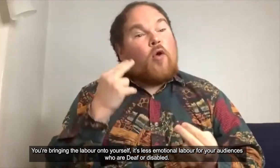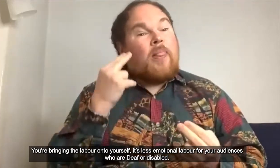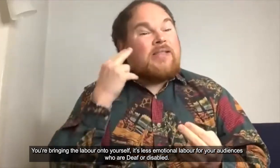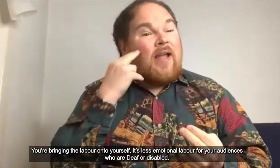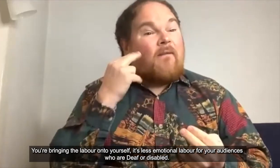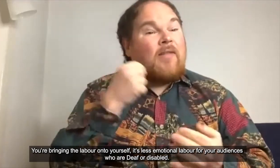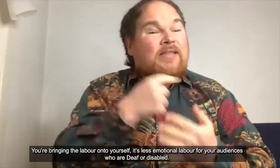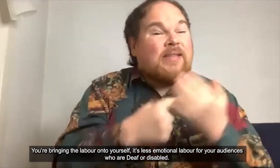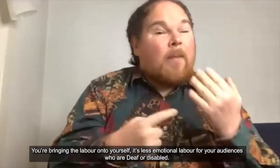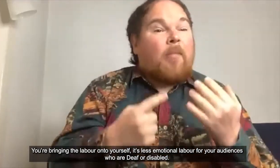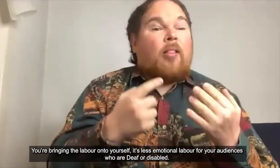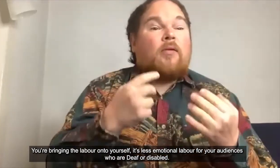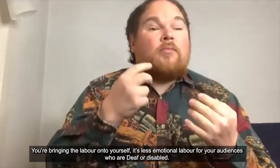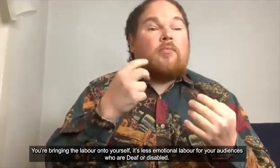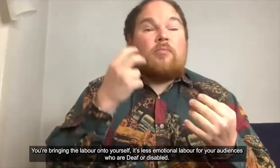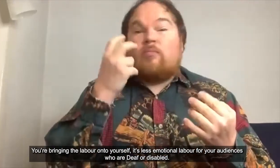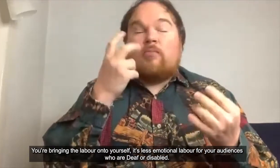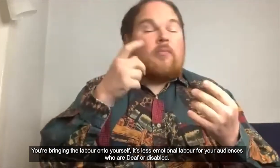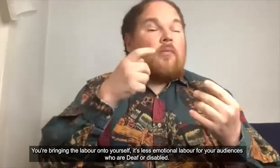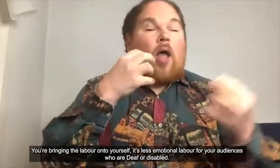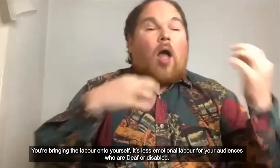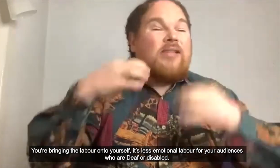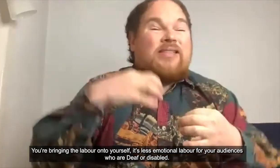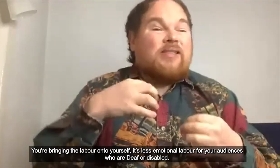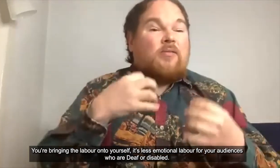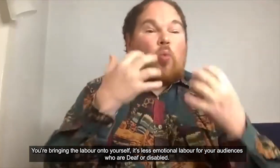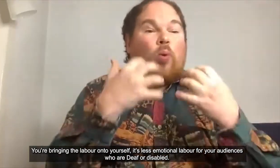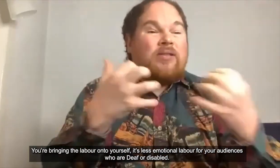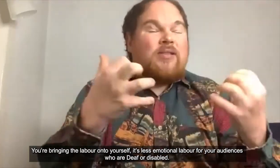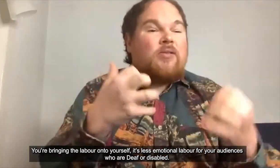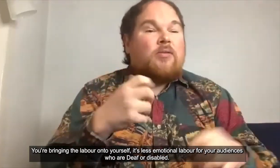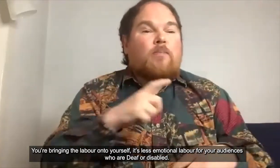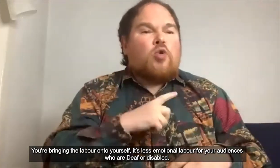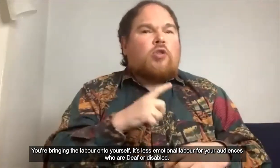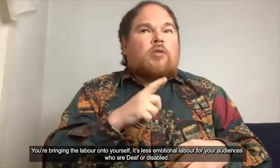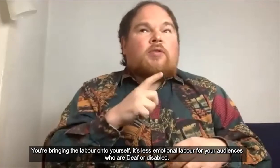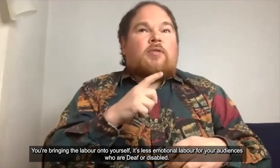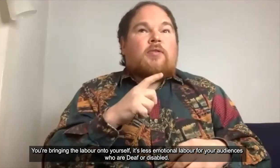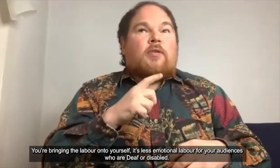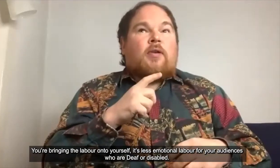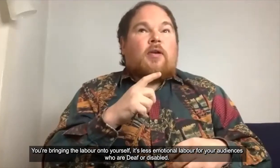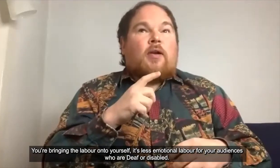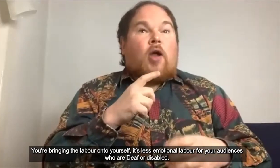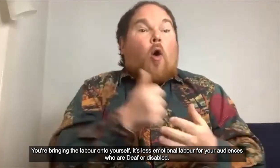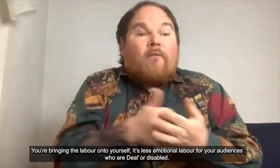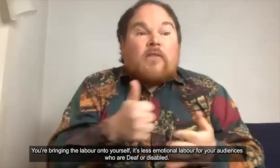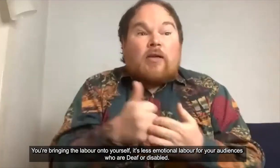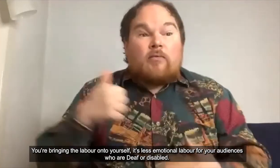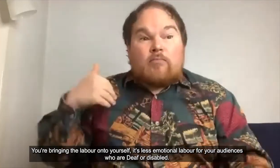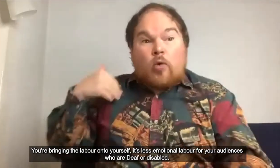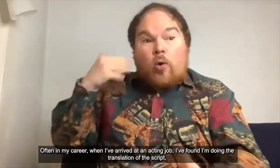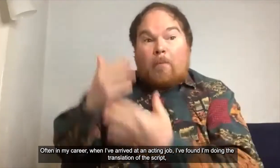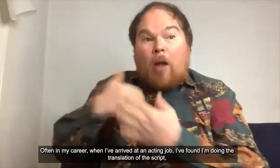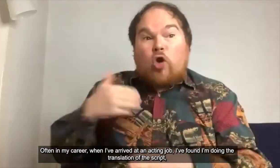labor onto yourself it's it's less emotional labor for your audiences who are deaf or disabled because